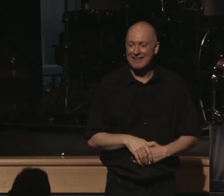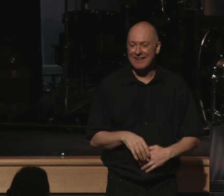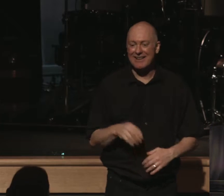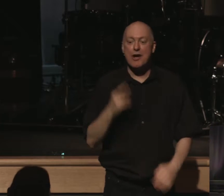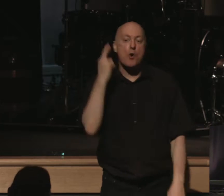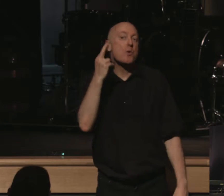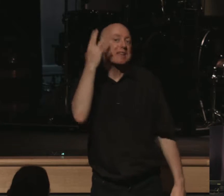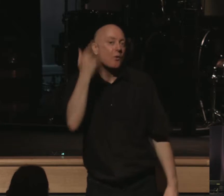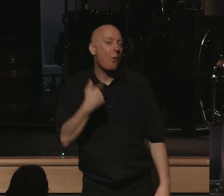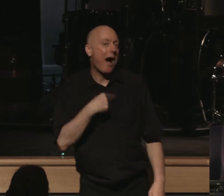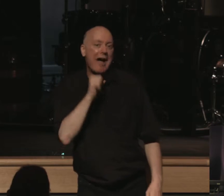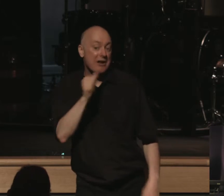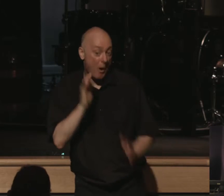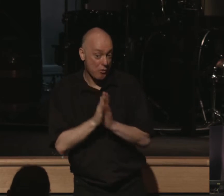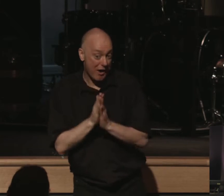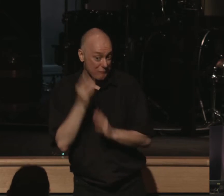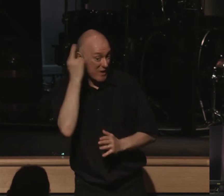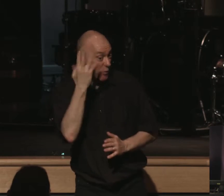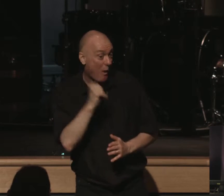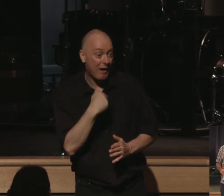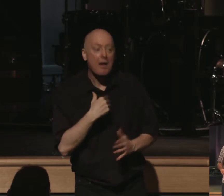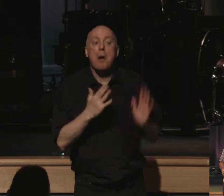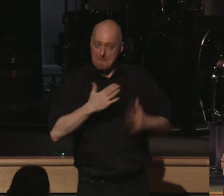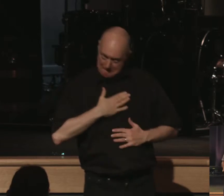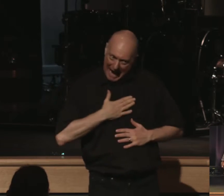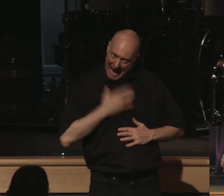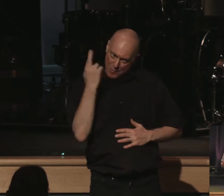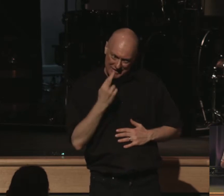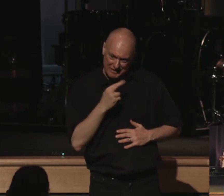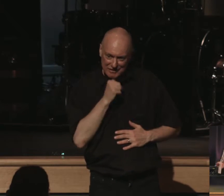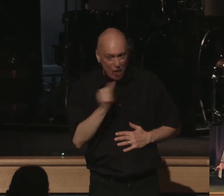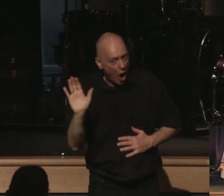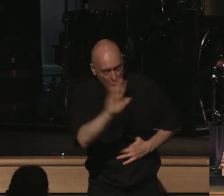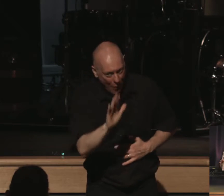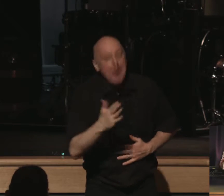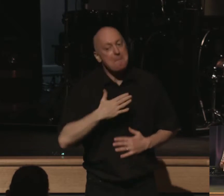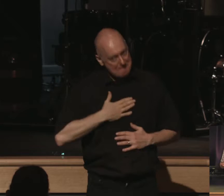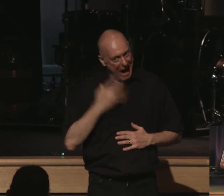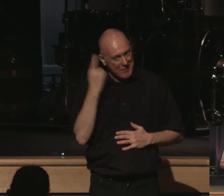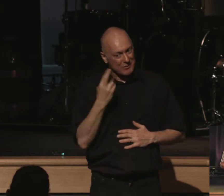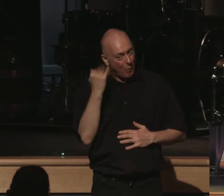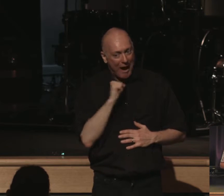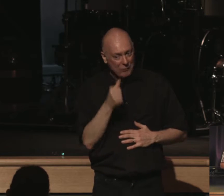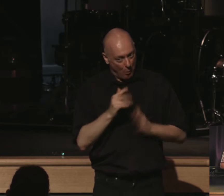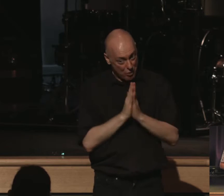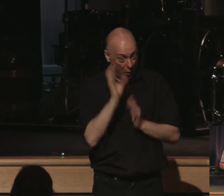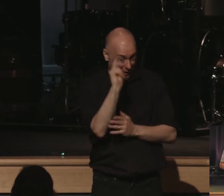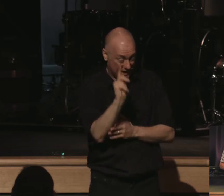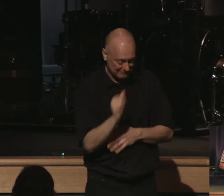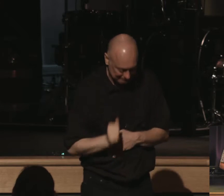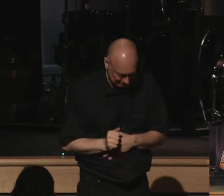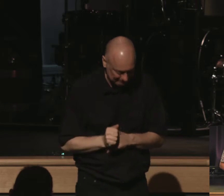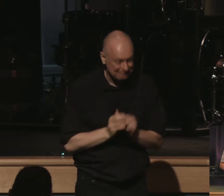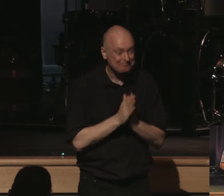reasons why I do not pray. Now, these are mine. They're not necessarily yours. You don't have to write them down. But this is me